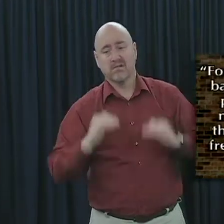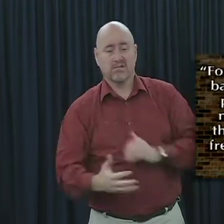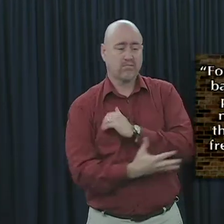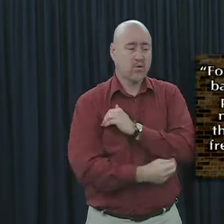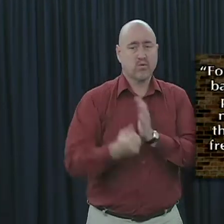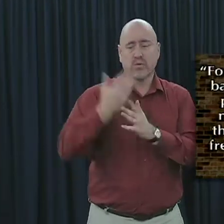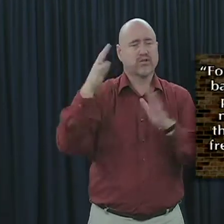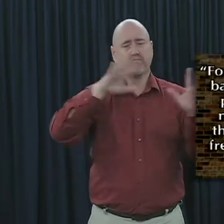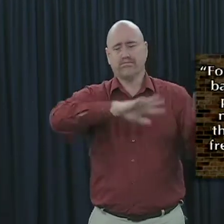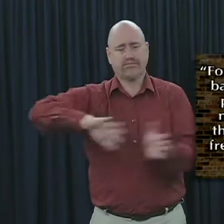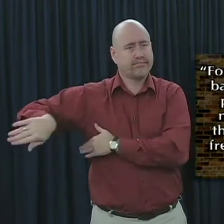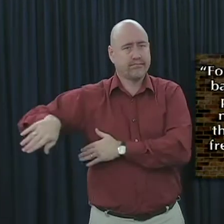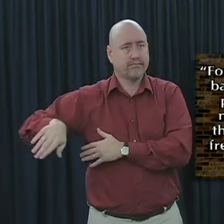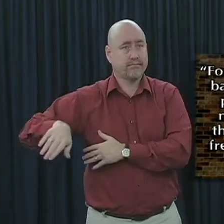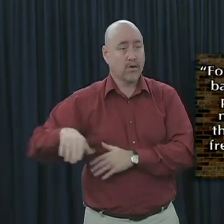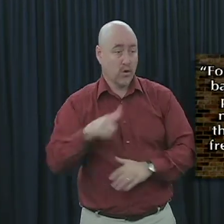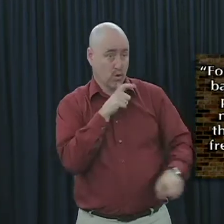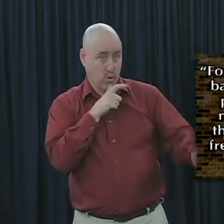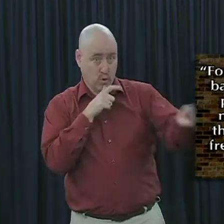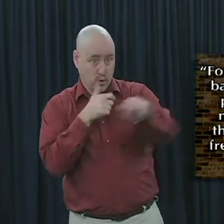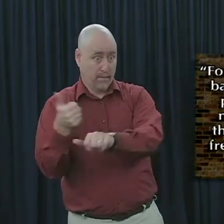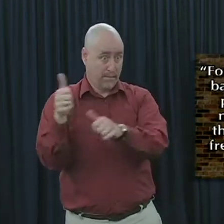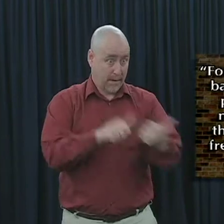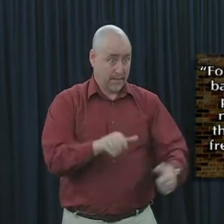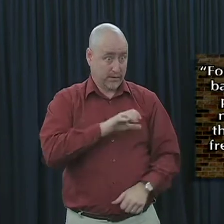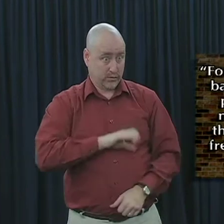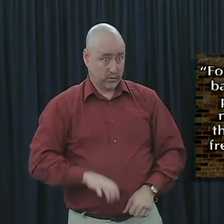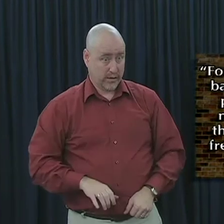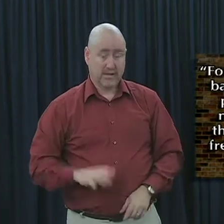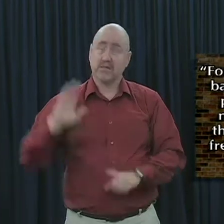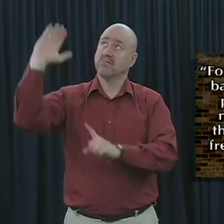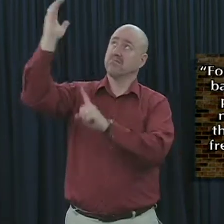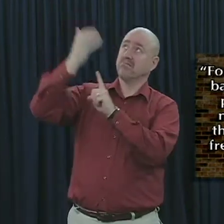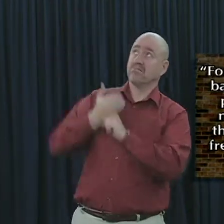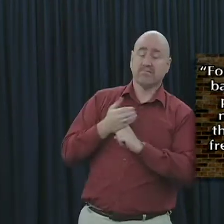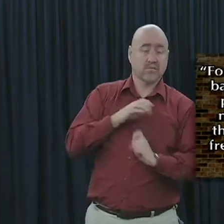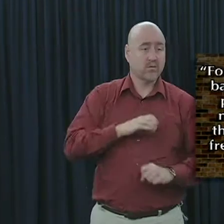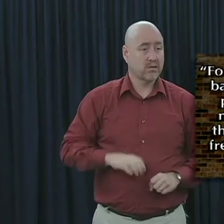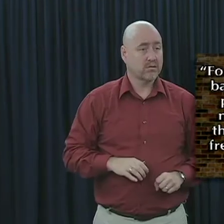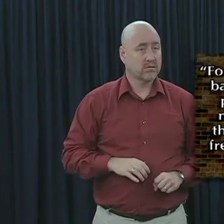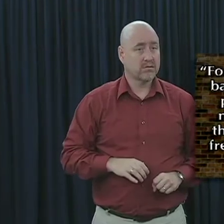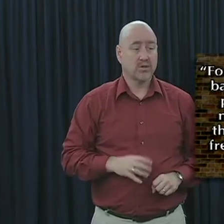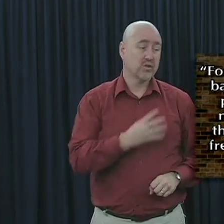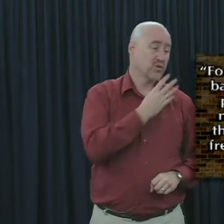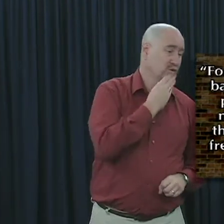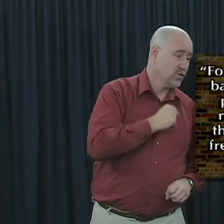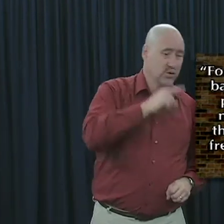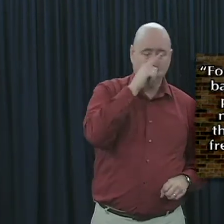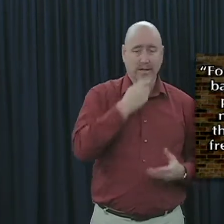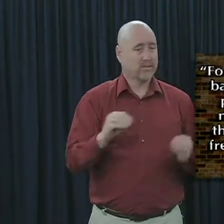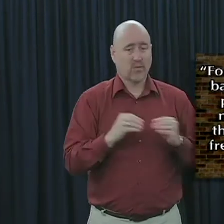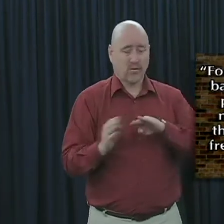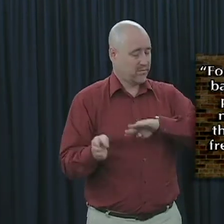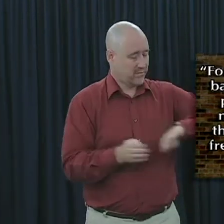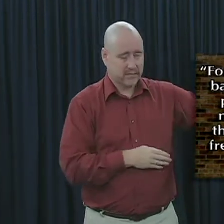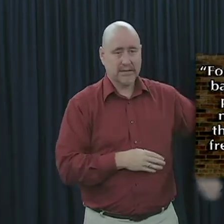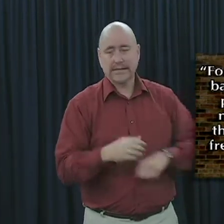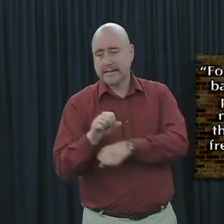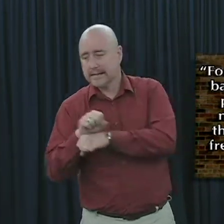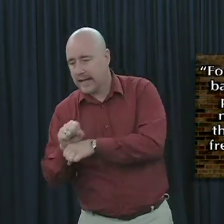many of you as were baptized into Christ have put on Christ. There is neither Jew nor Greek. There is neither slave nor